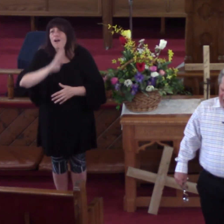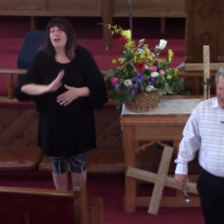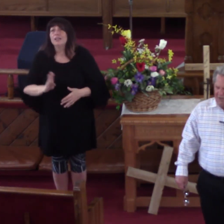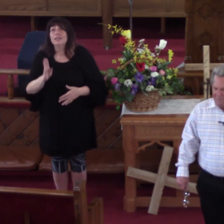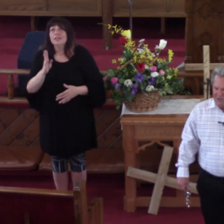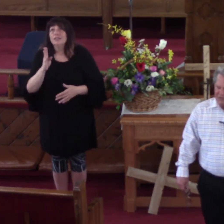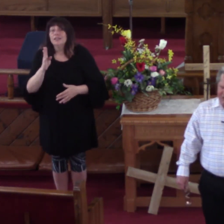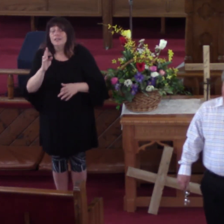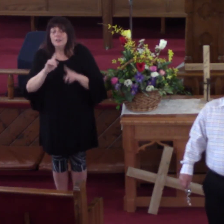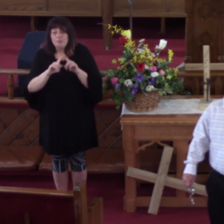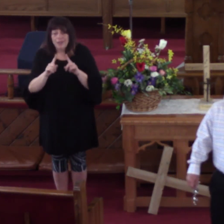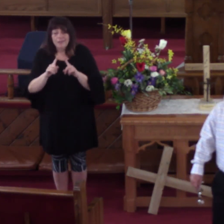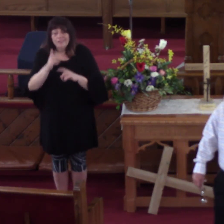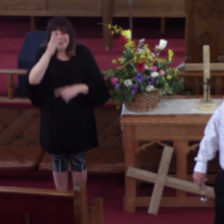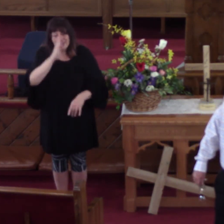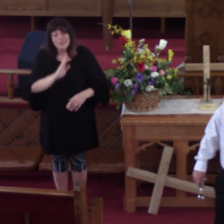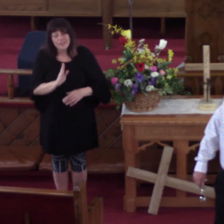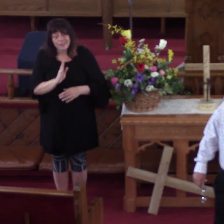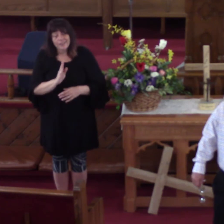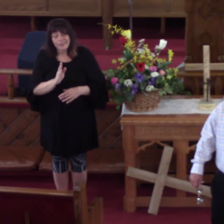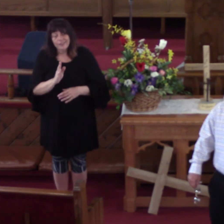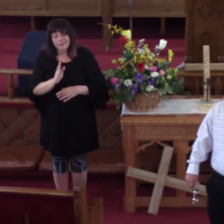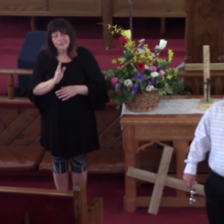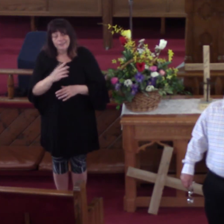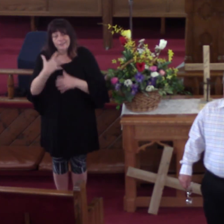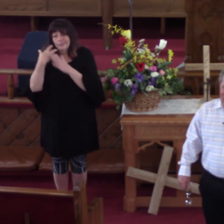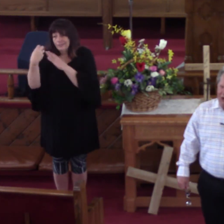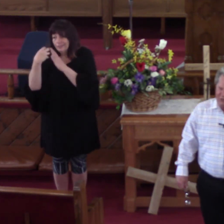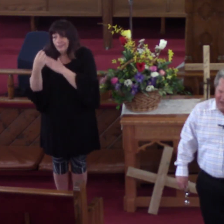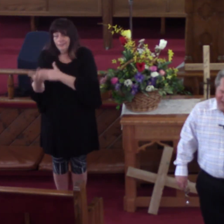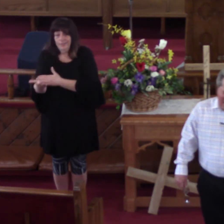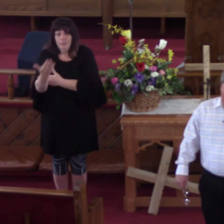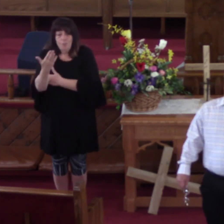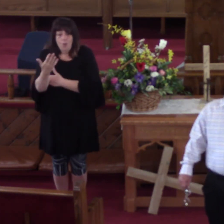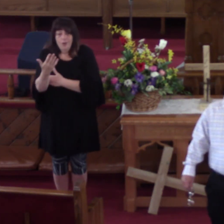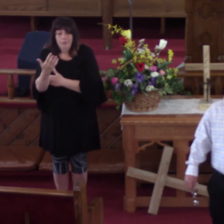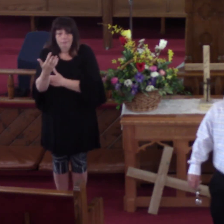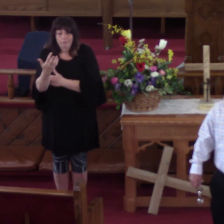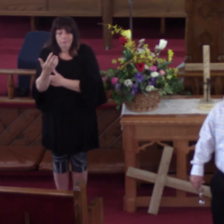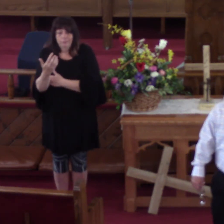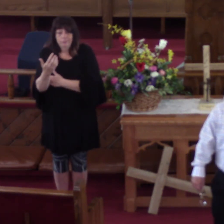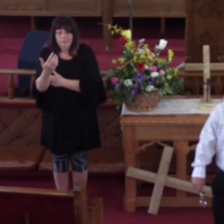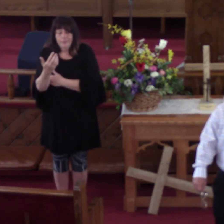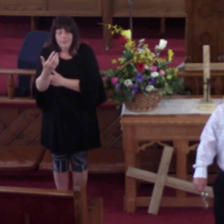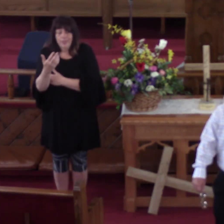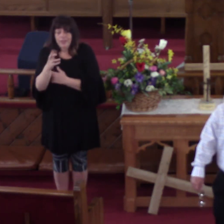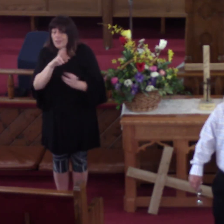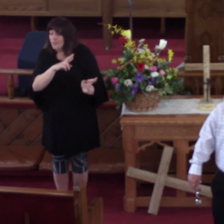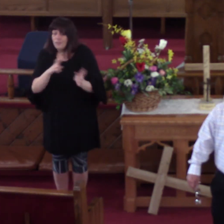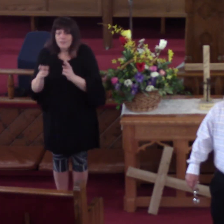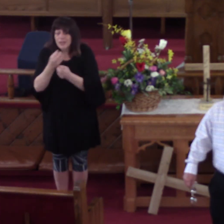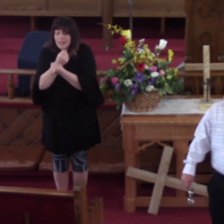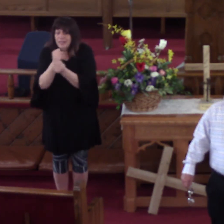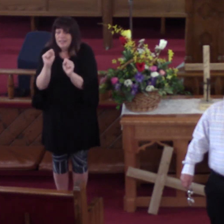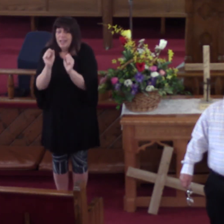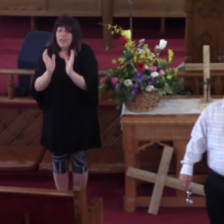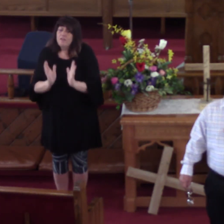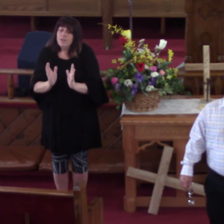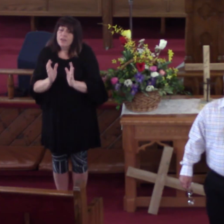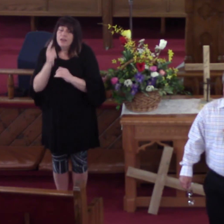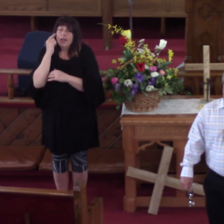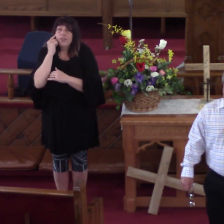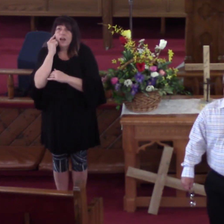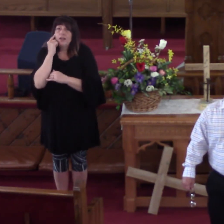Jesus Came To Seek And To Save That One Which Was Lost And I Thought If There Was But One My